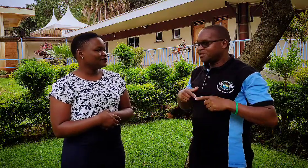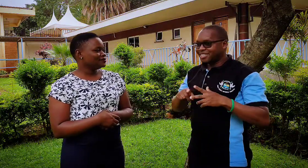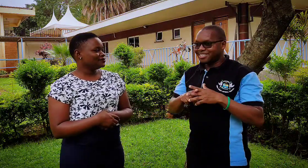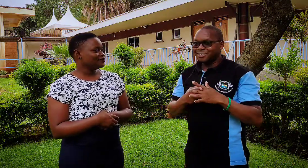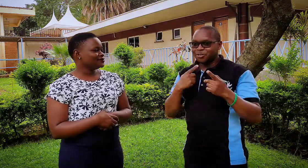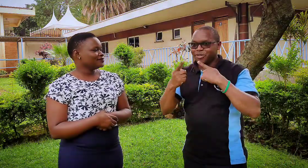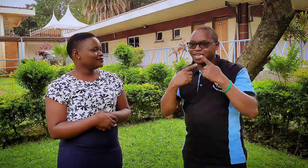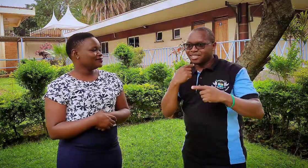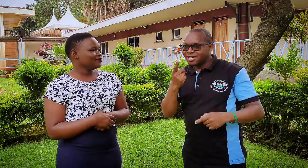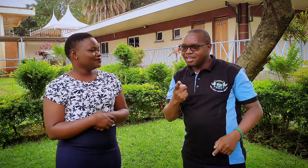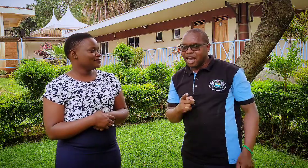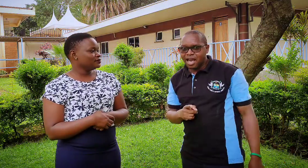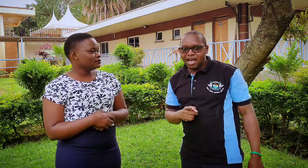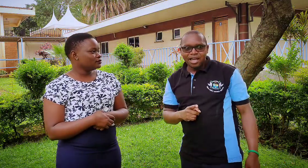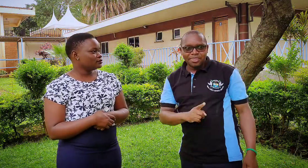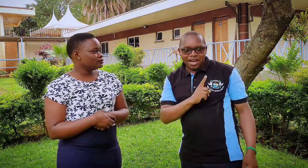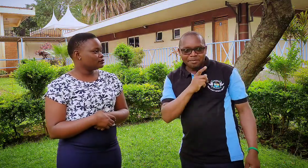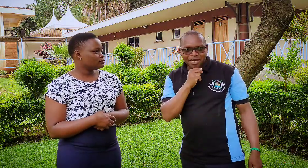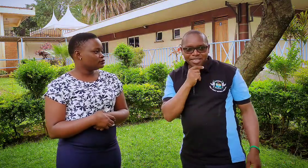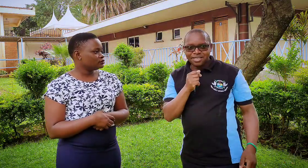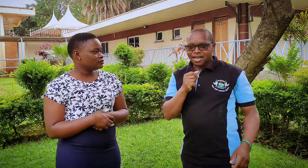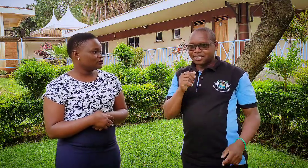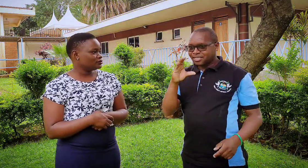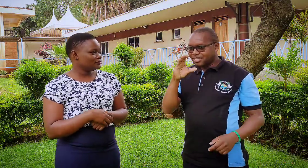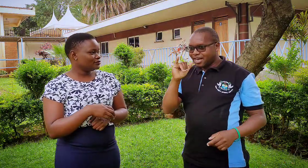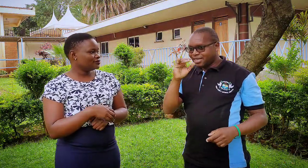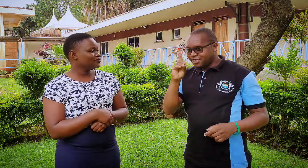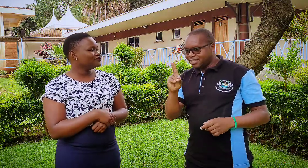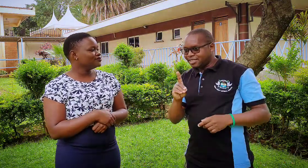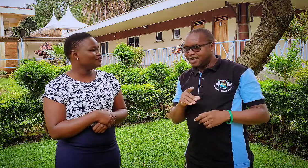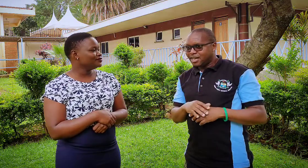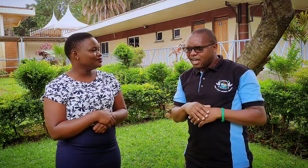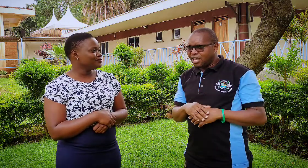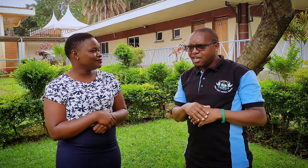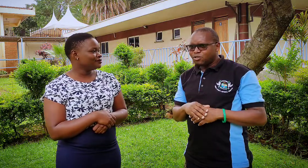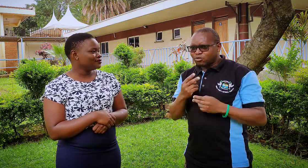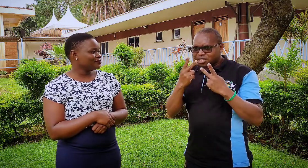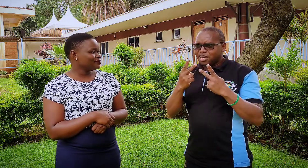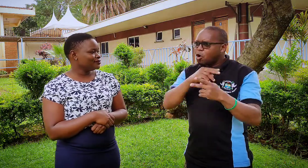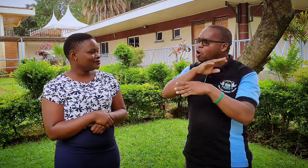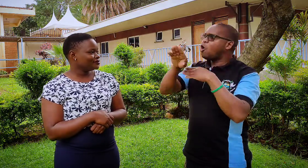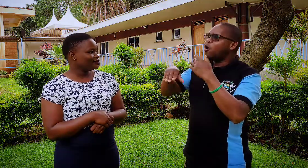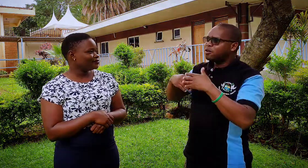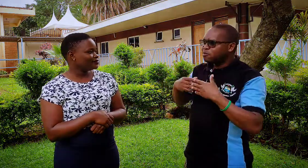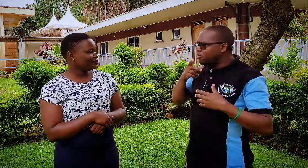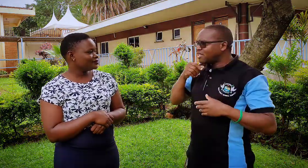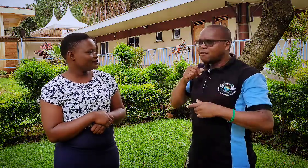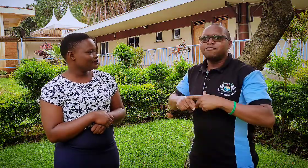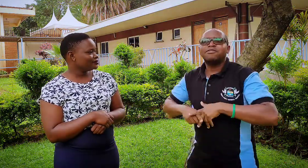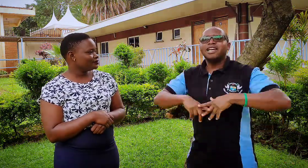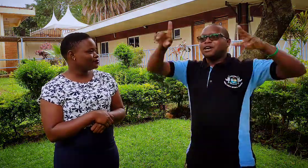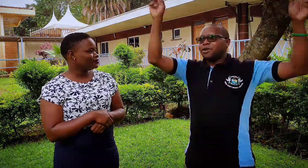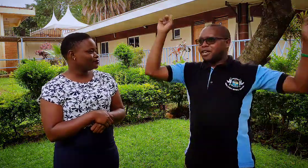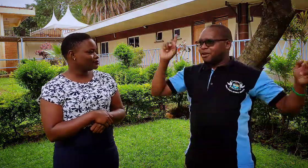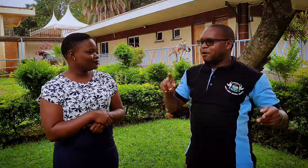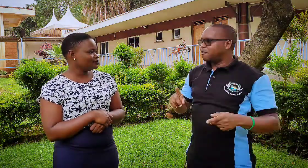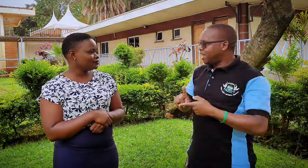started talking and saying huh that man is a cid you see all boys have ran away i